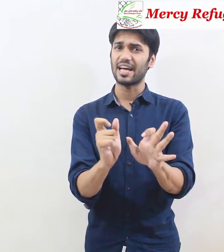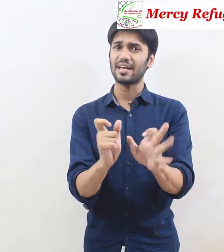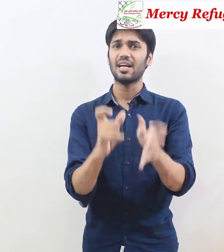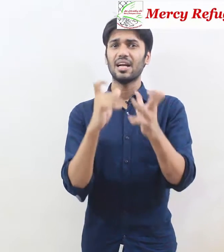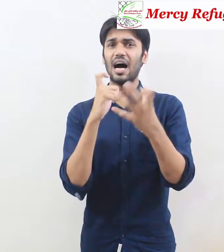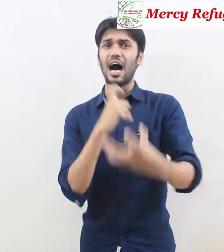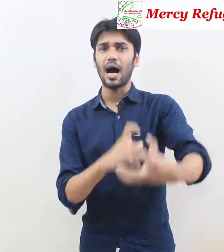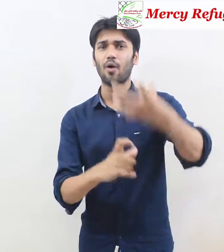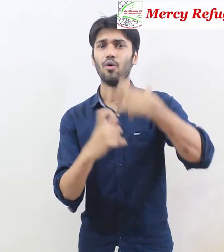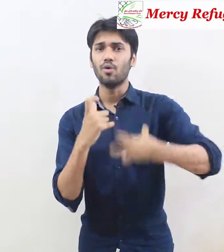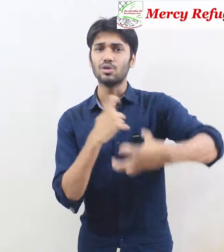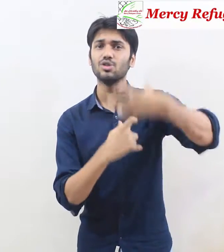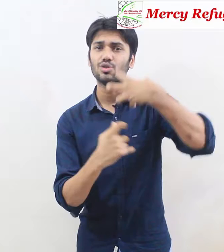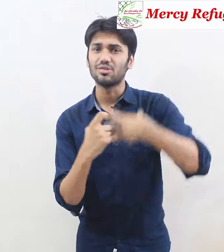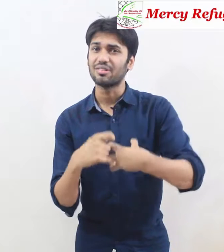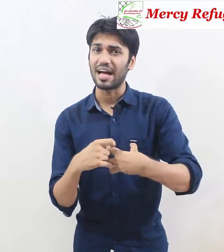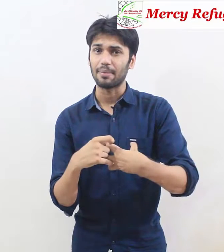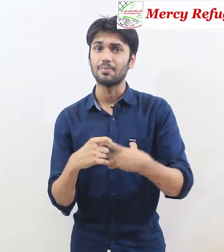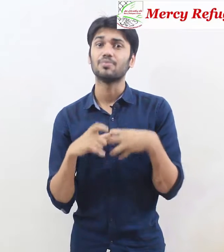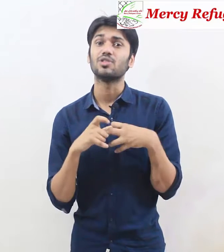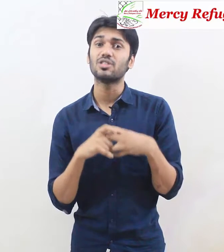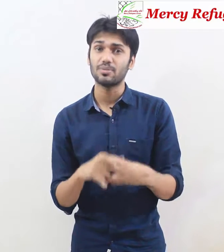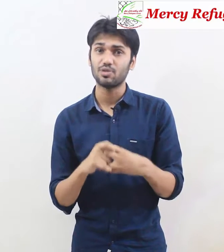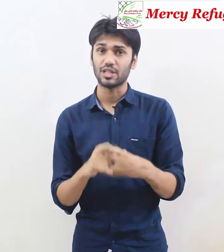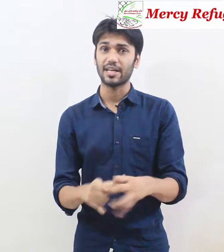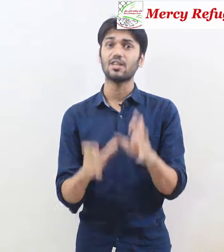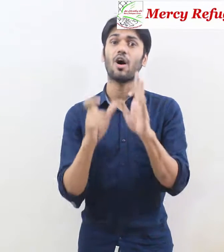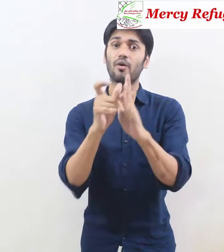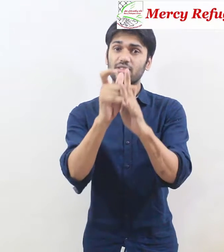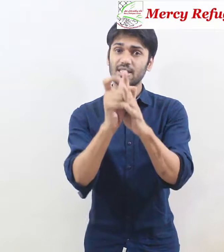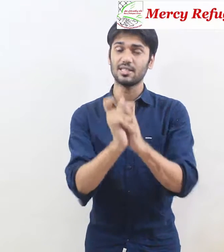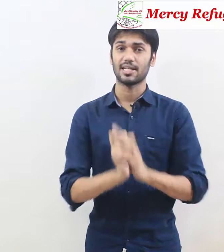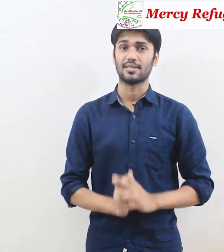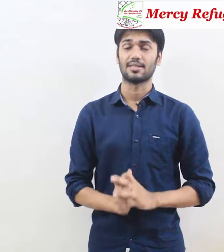understand how you should grab the subject of a sentence